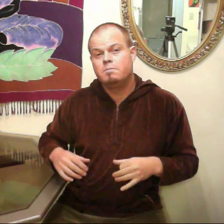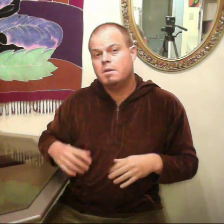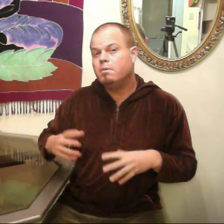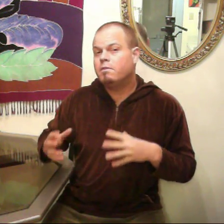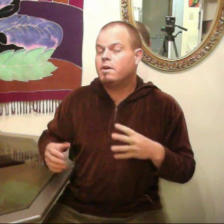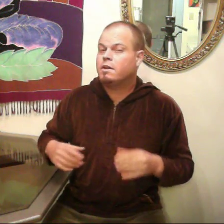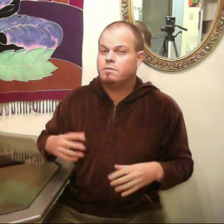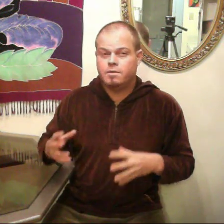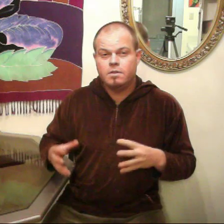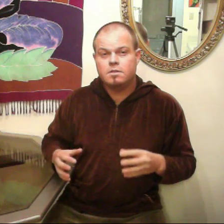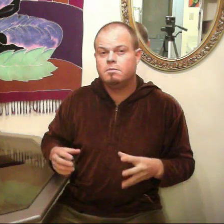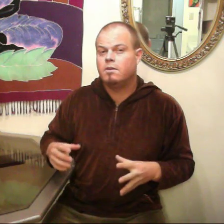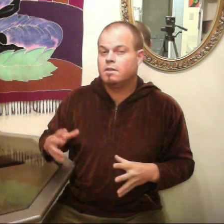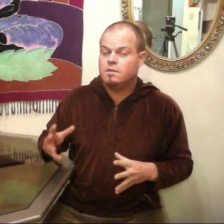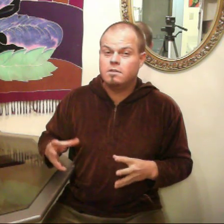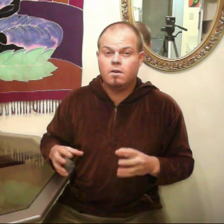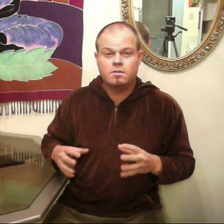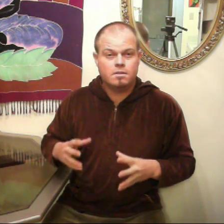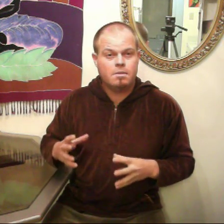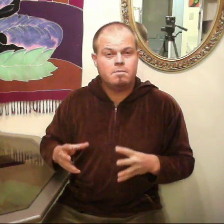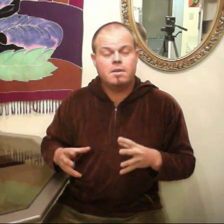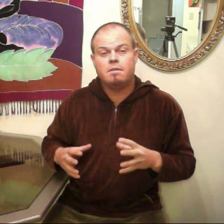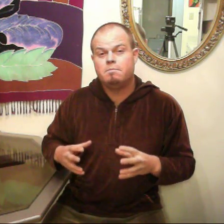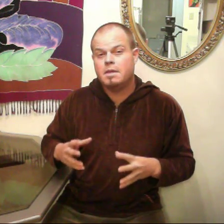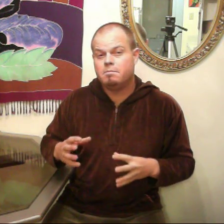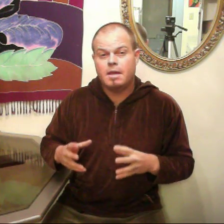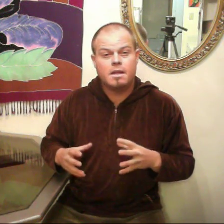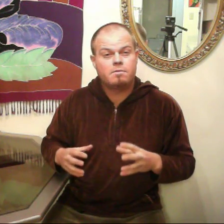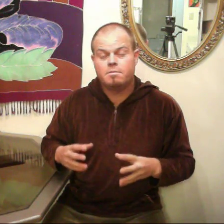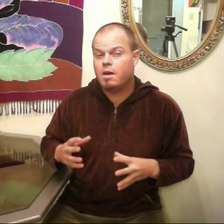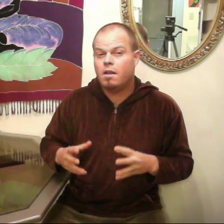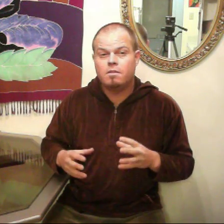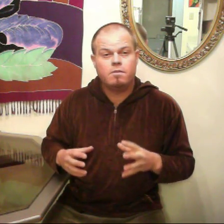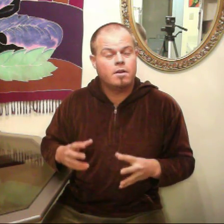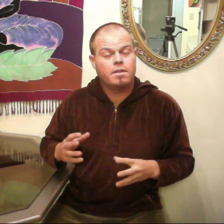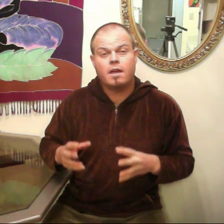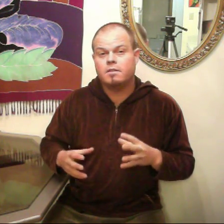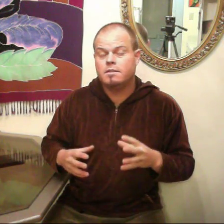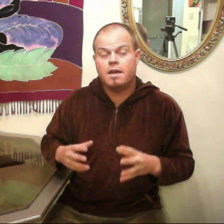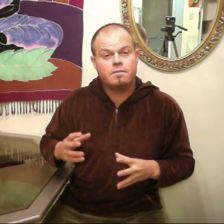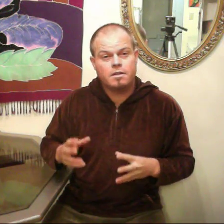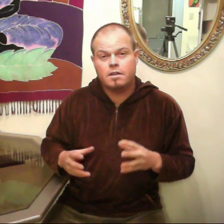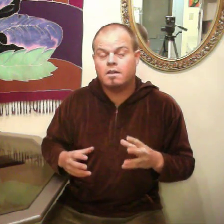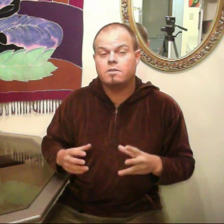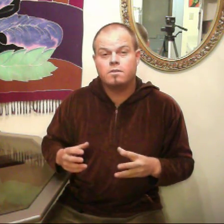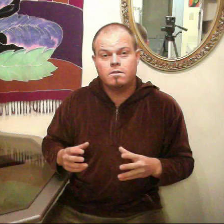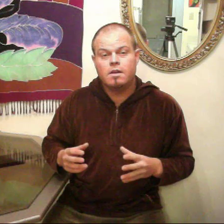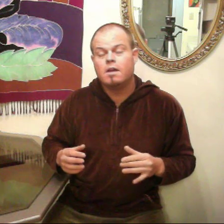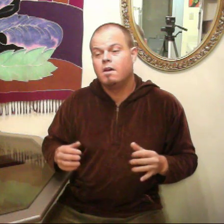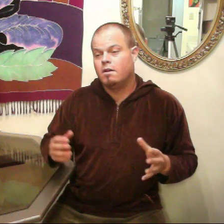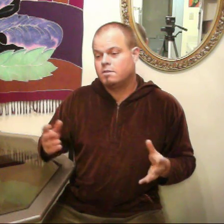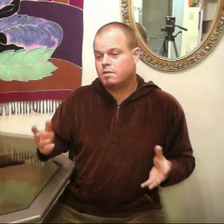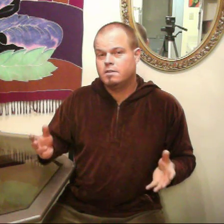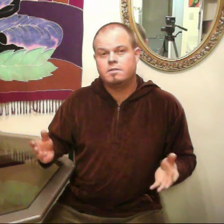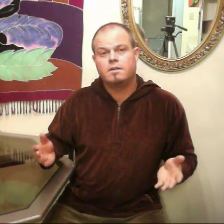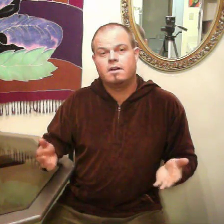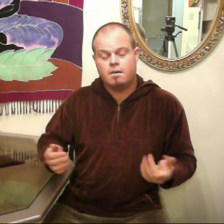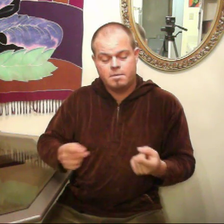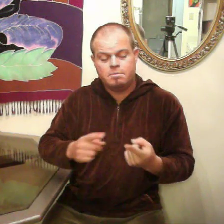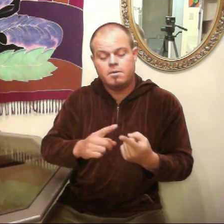people are very confused about these stones and maybe them being made up from the olive oil, and that is definitely not true. Also, consider how people